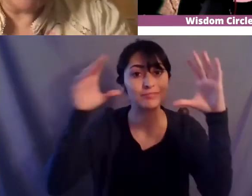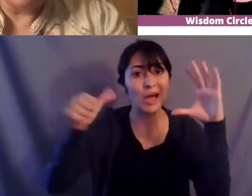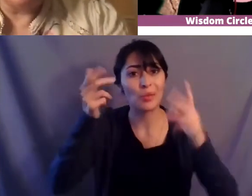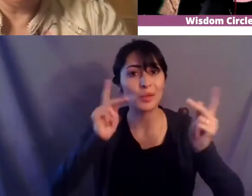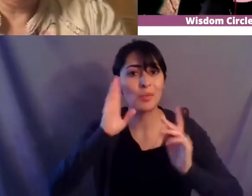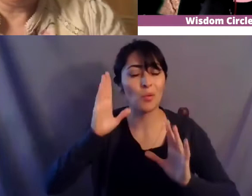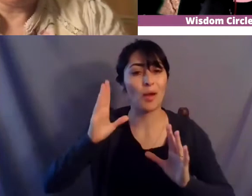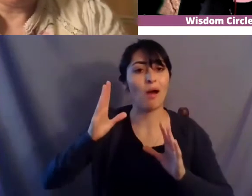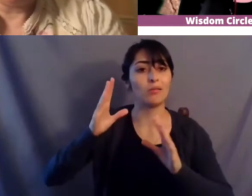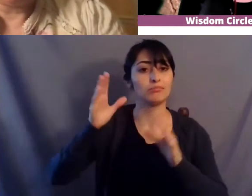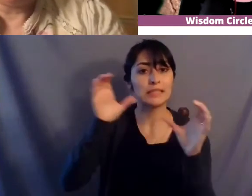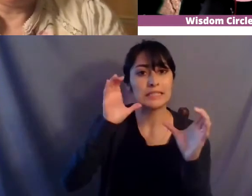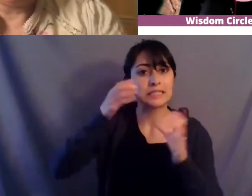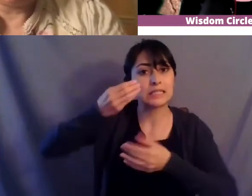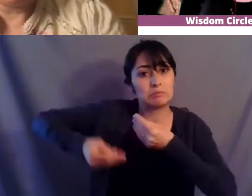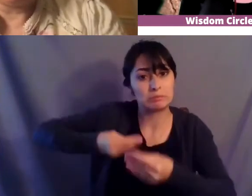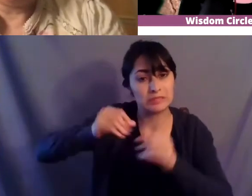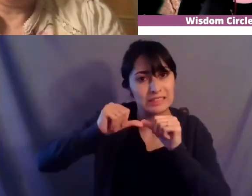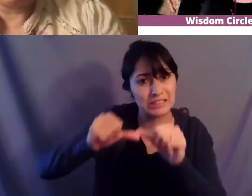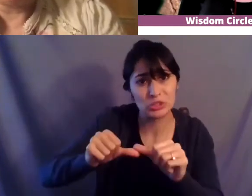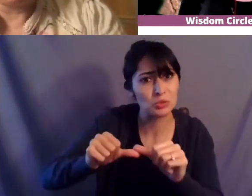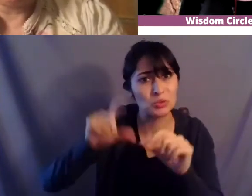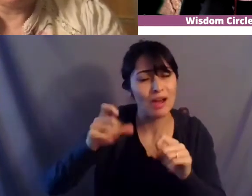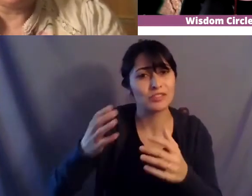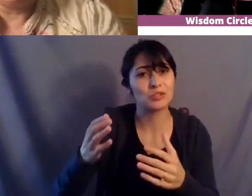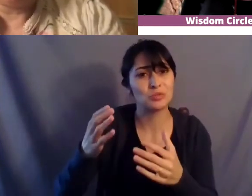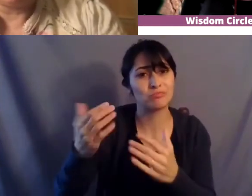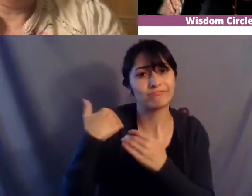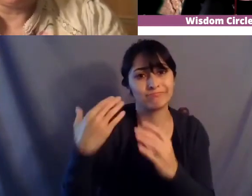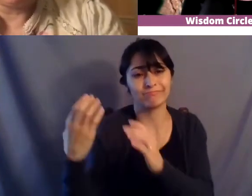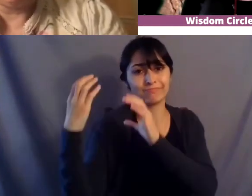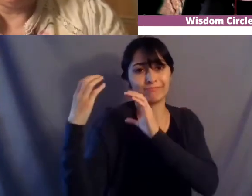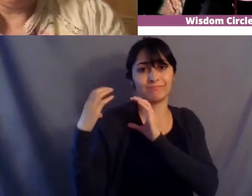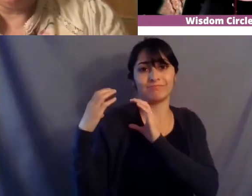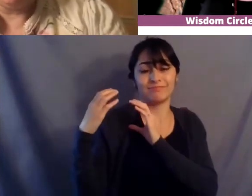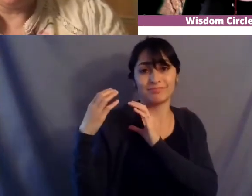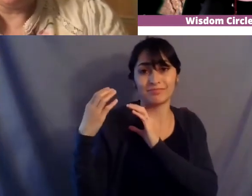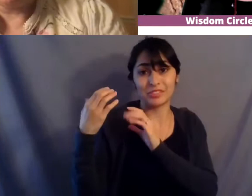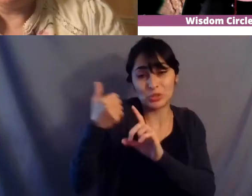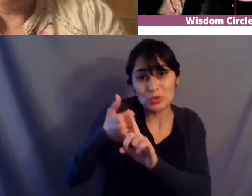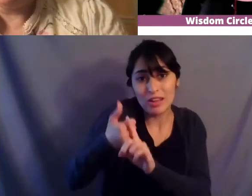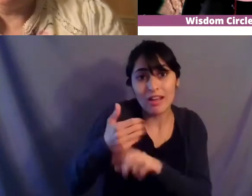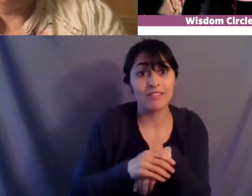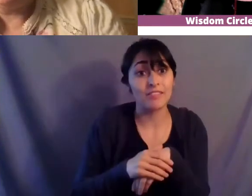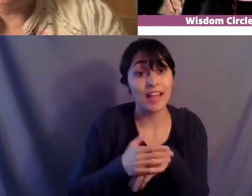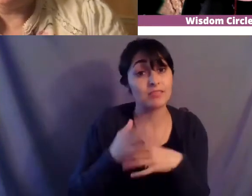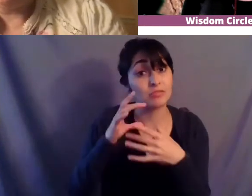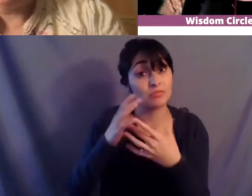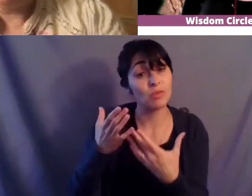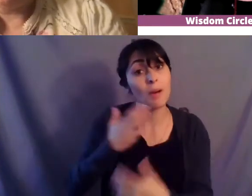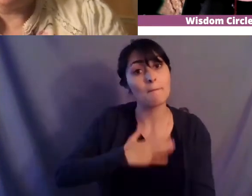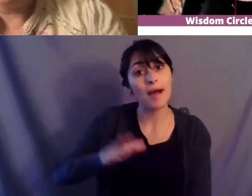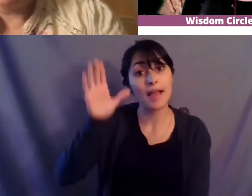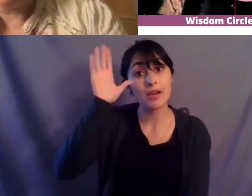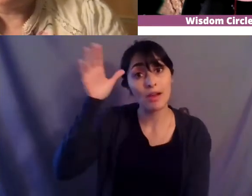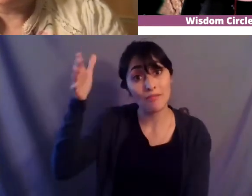story you know because in on my um dad's side we came down to my grandfather um who was a